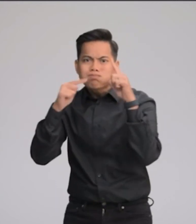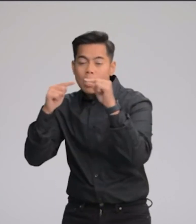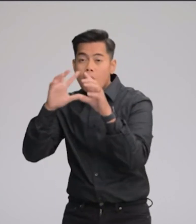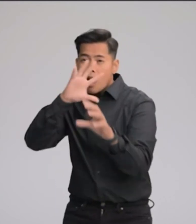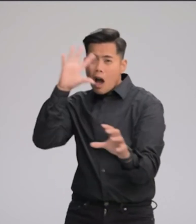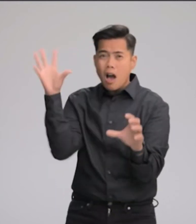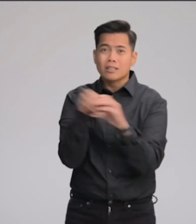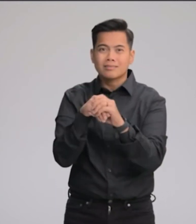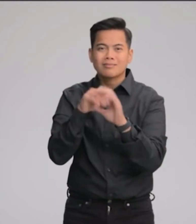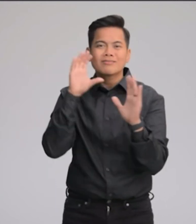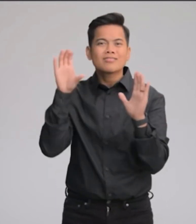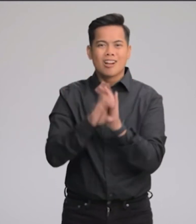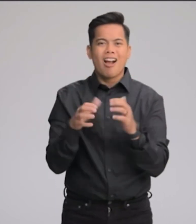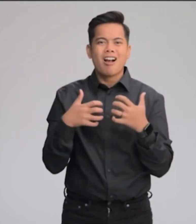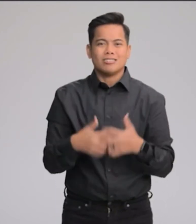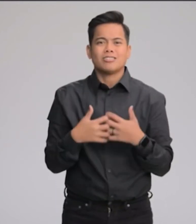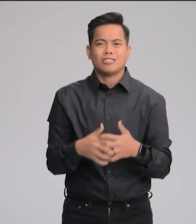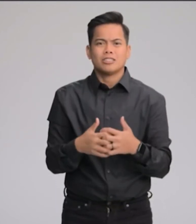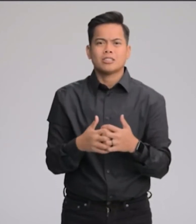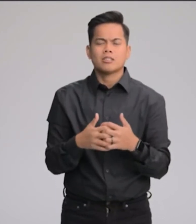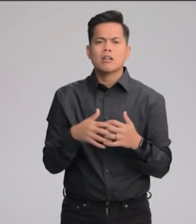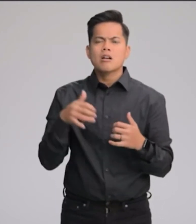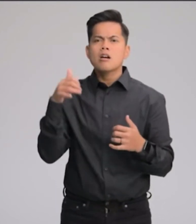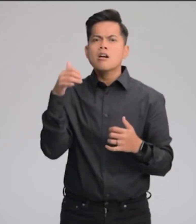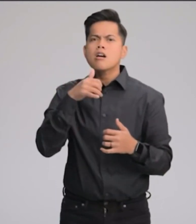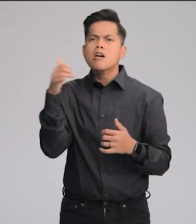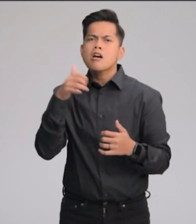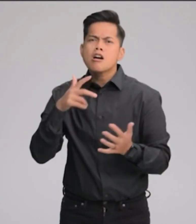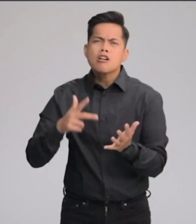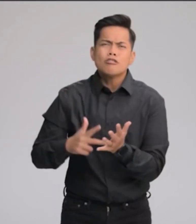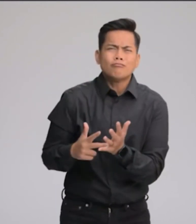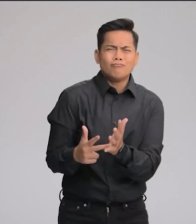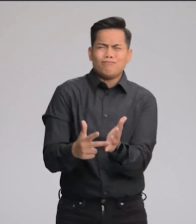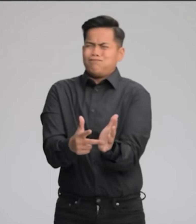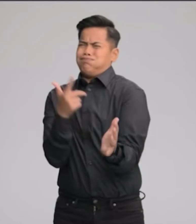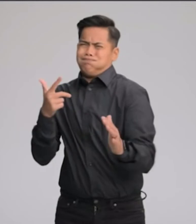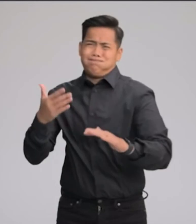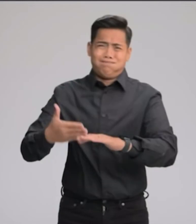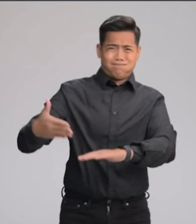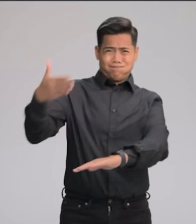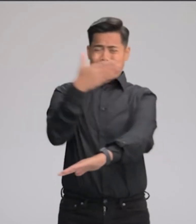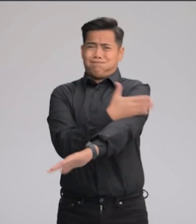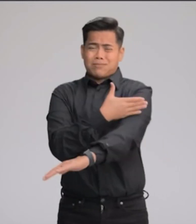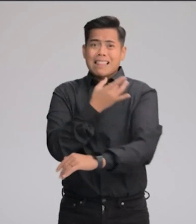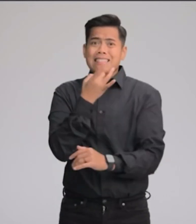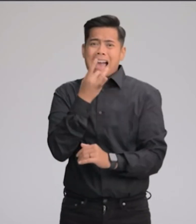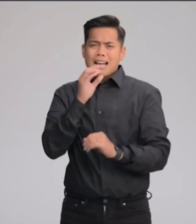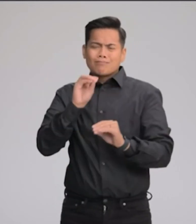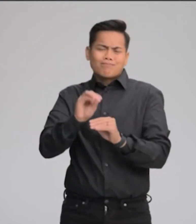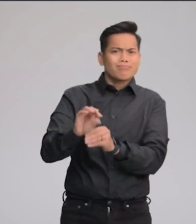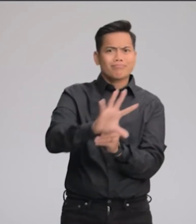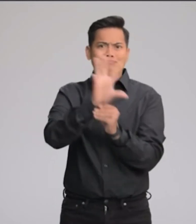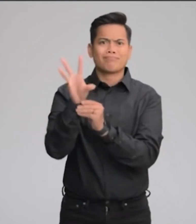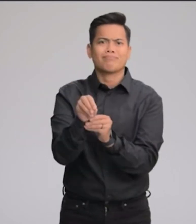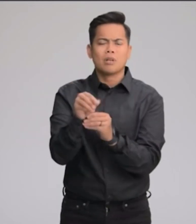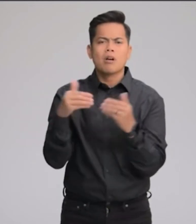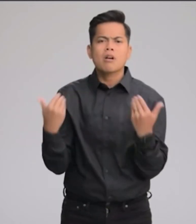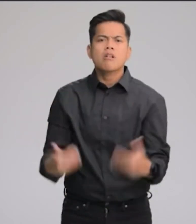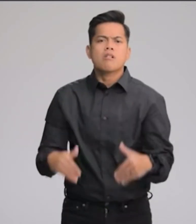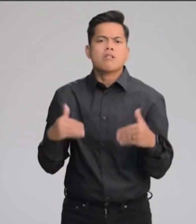with the photonic engine, delivers a massive up to three times improvement in light capture for photos.